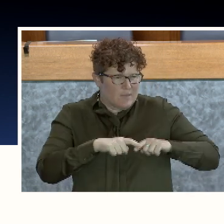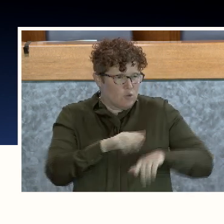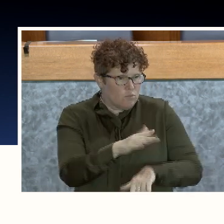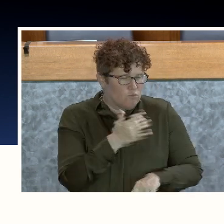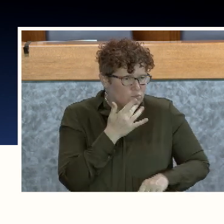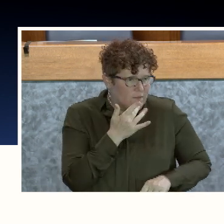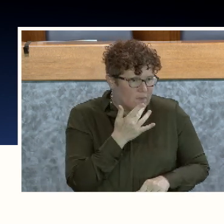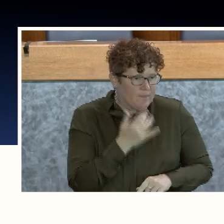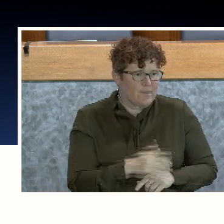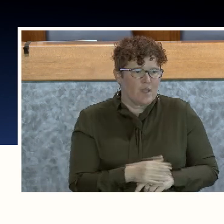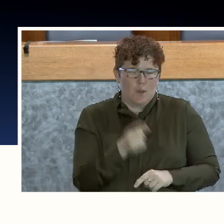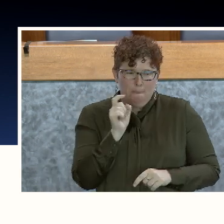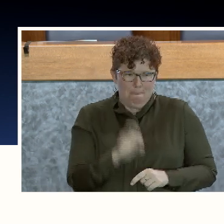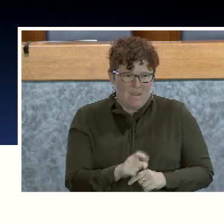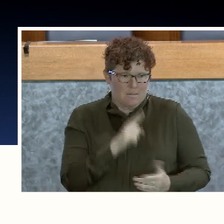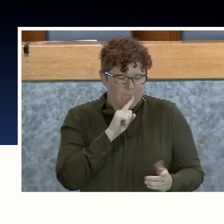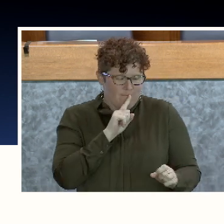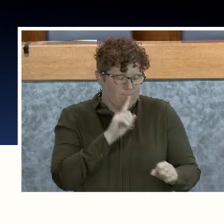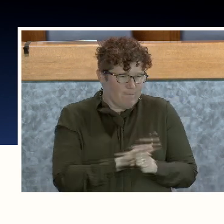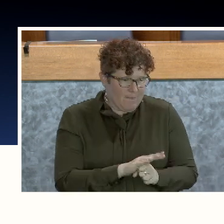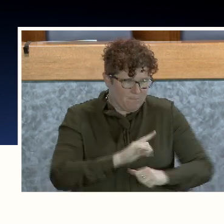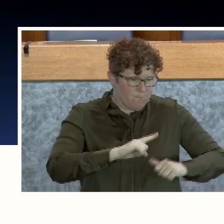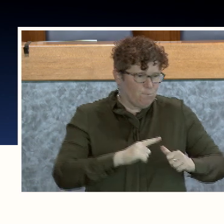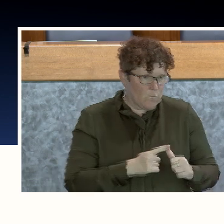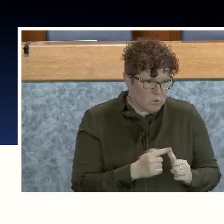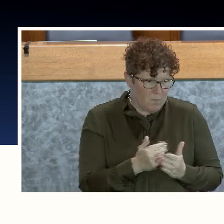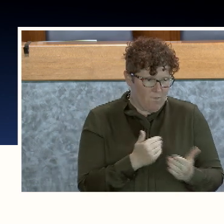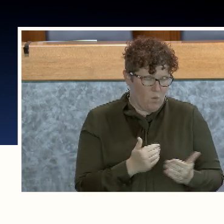Their account is not active until they get that confirmation email.